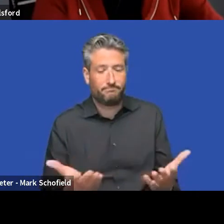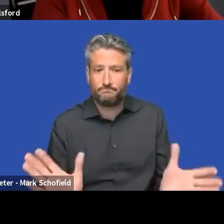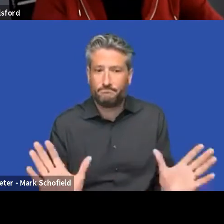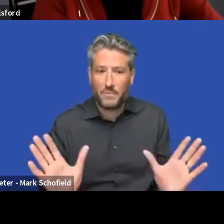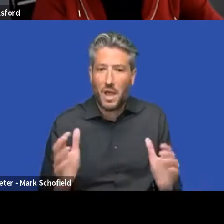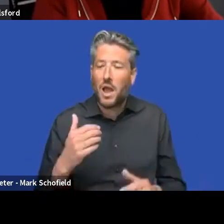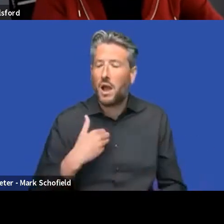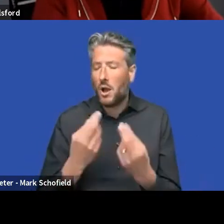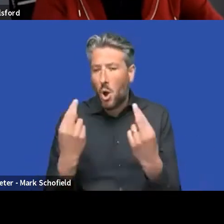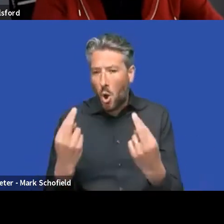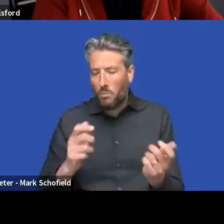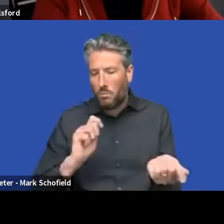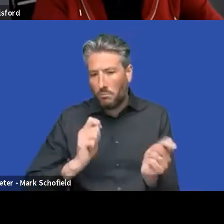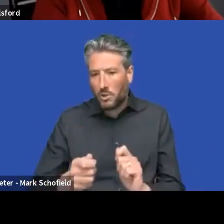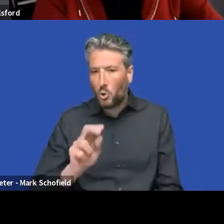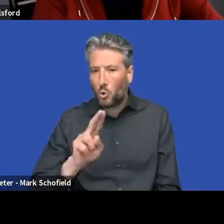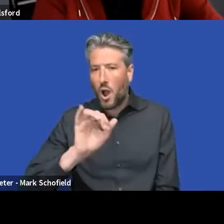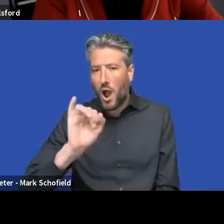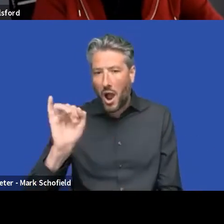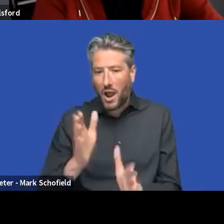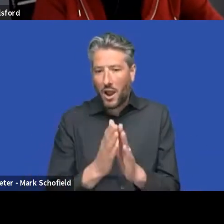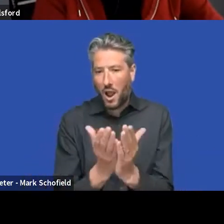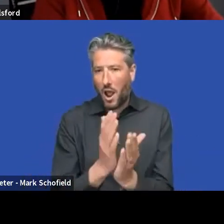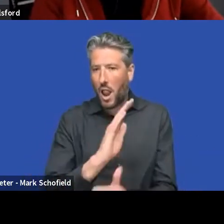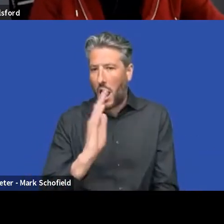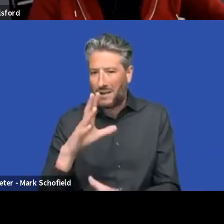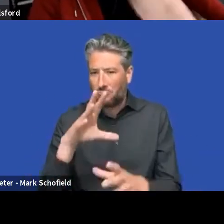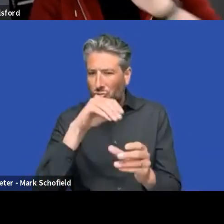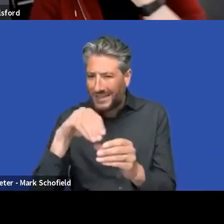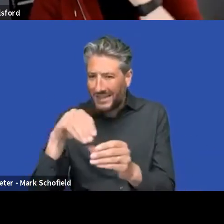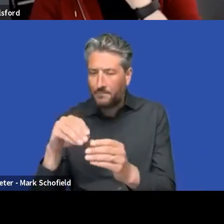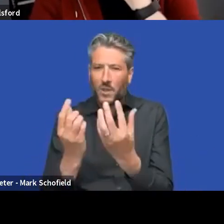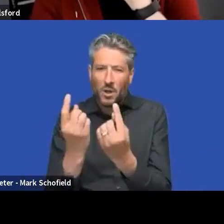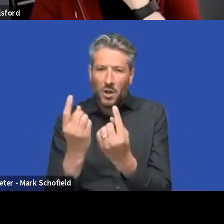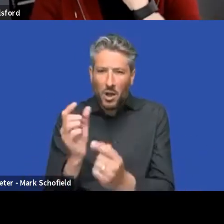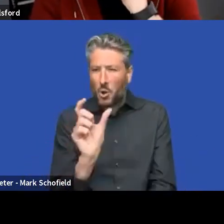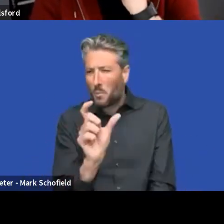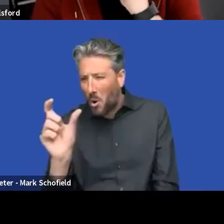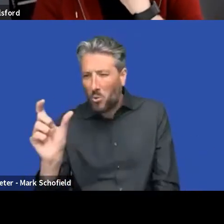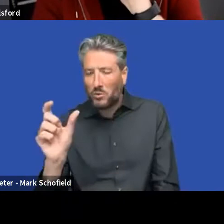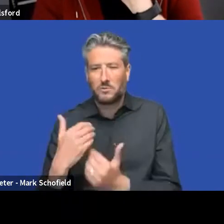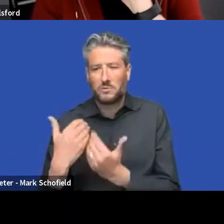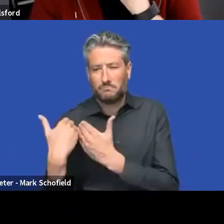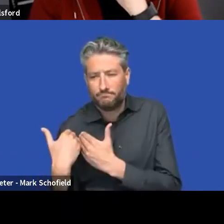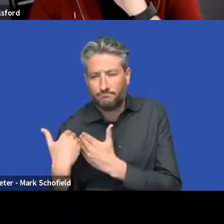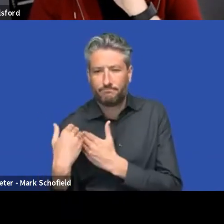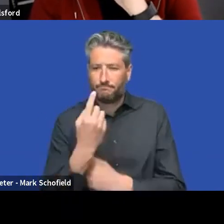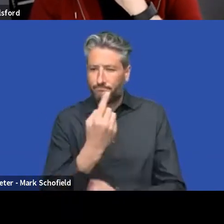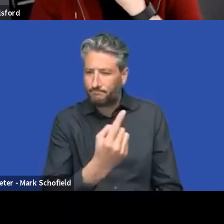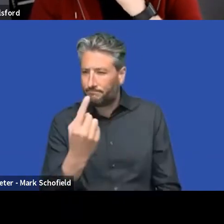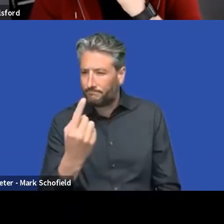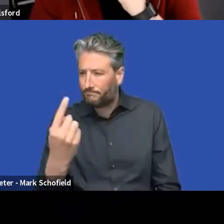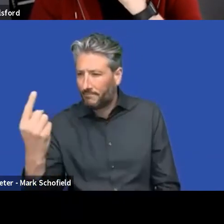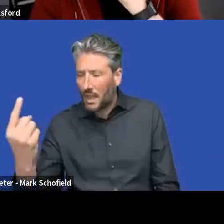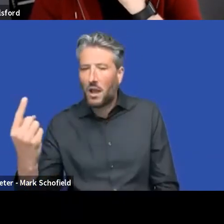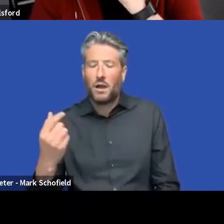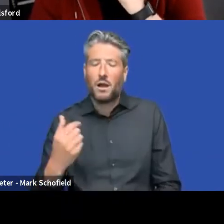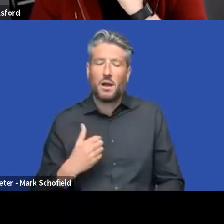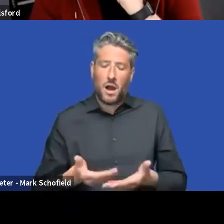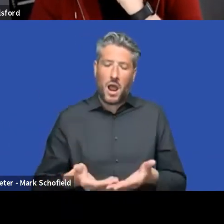with components serving a certain purpose will help out as we know sort of what